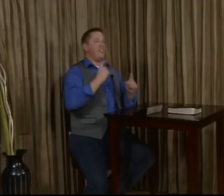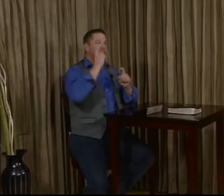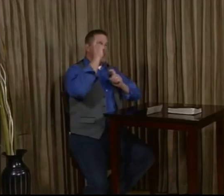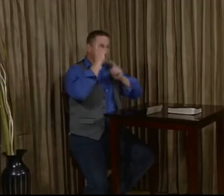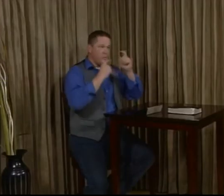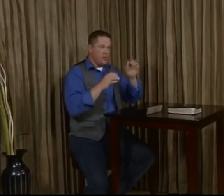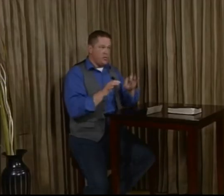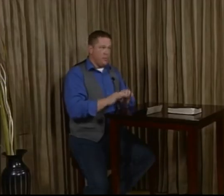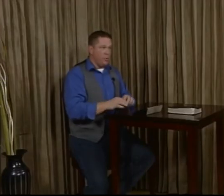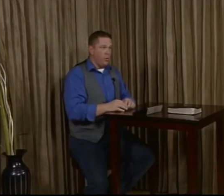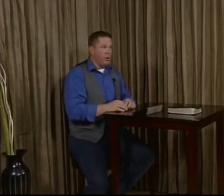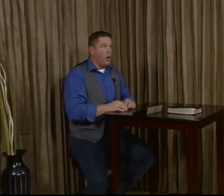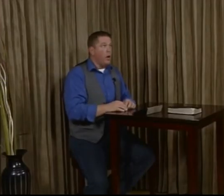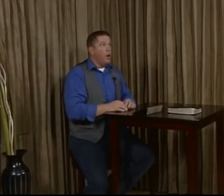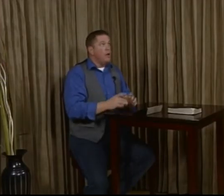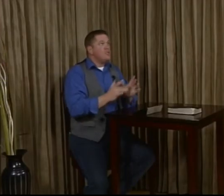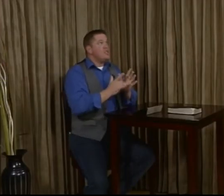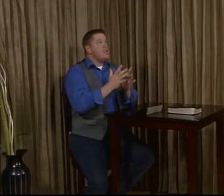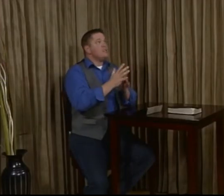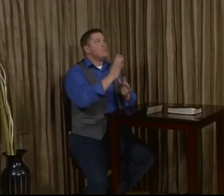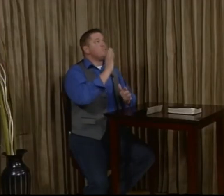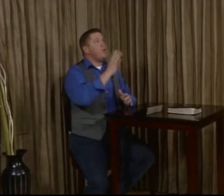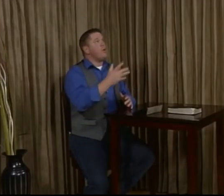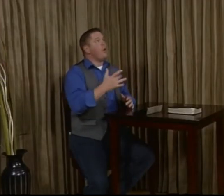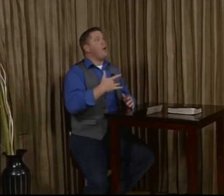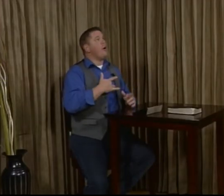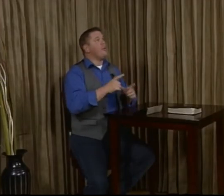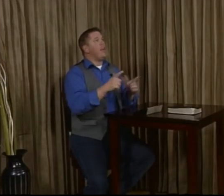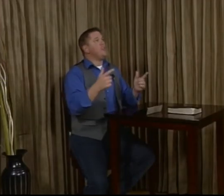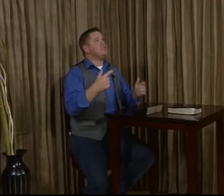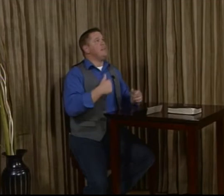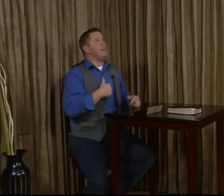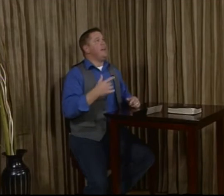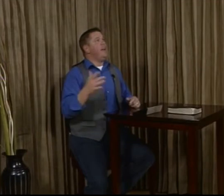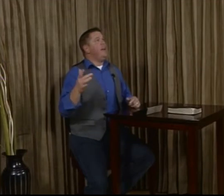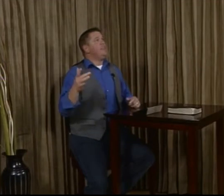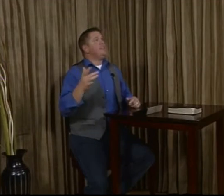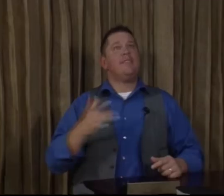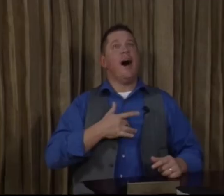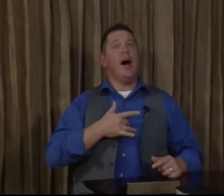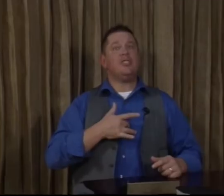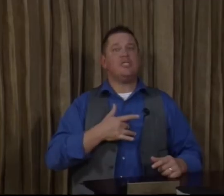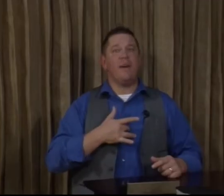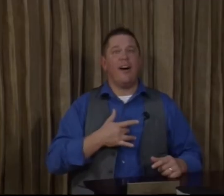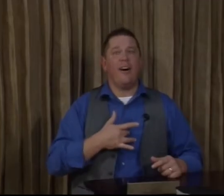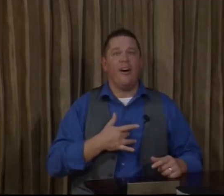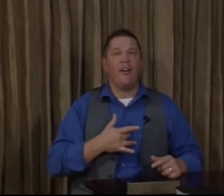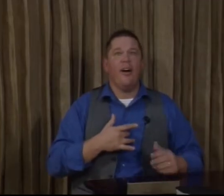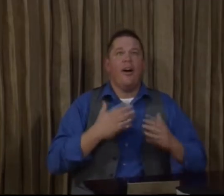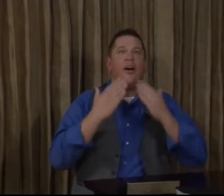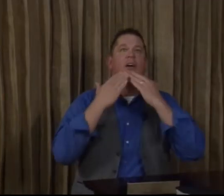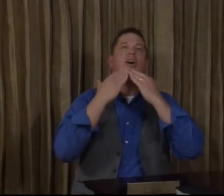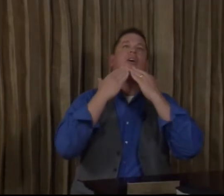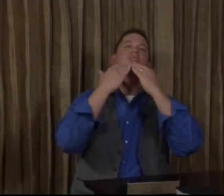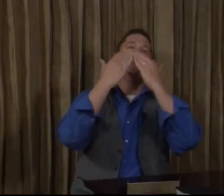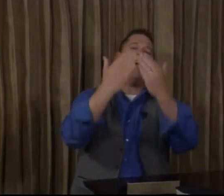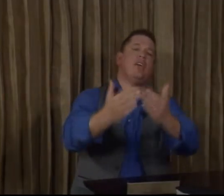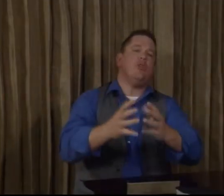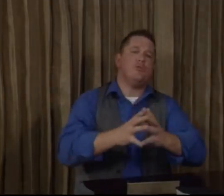the facial expressions are important. Jesus spoke heart language to me, and it touched my heart. Oh, thank you